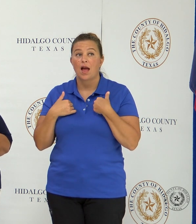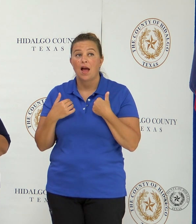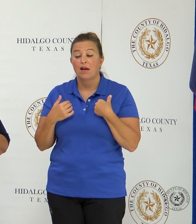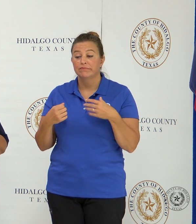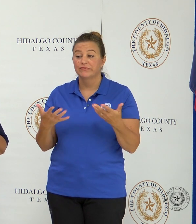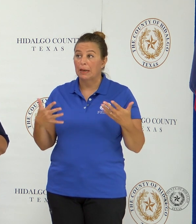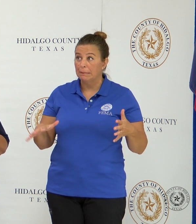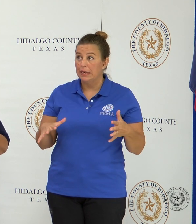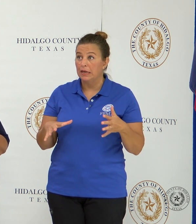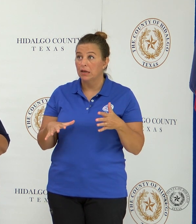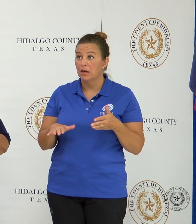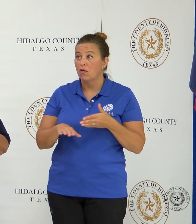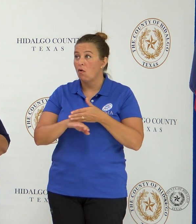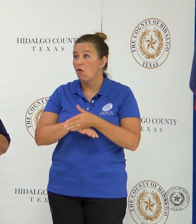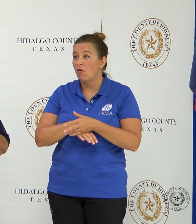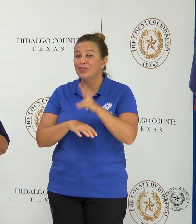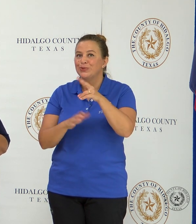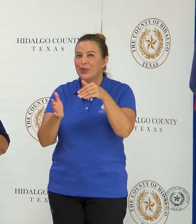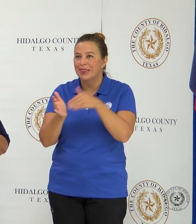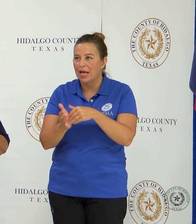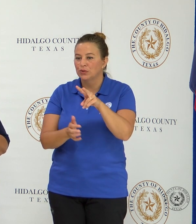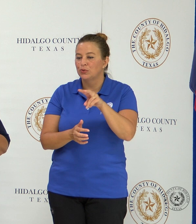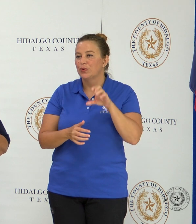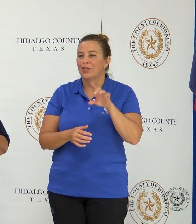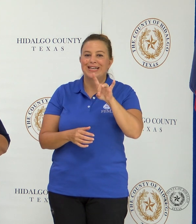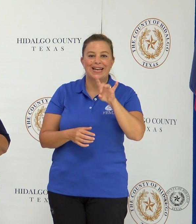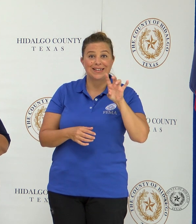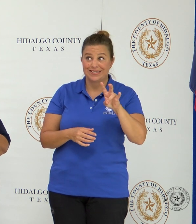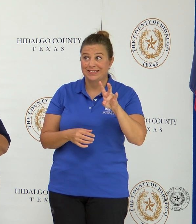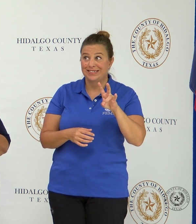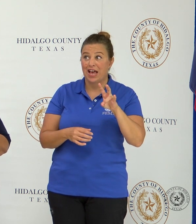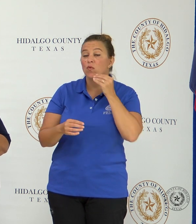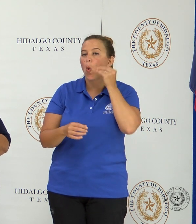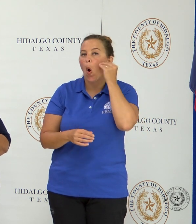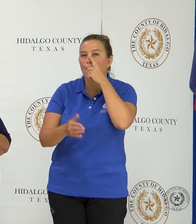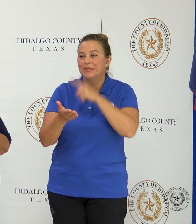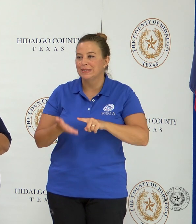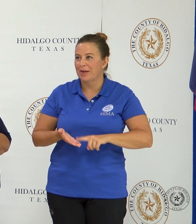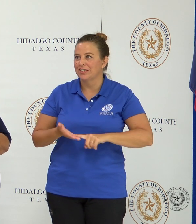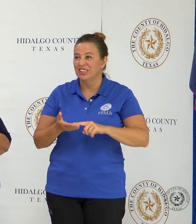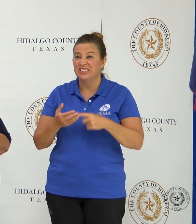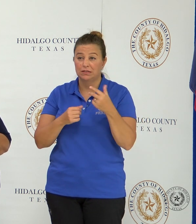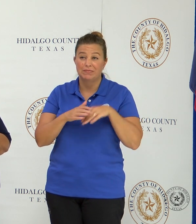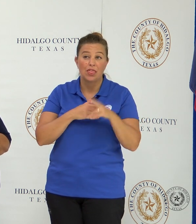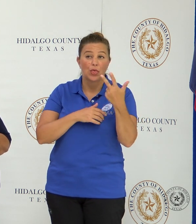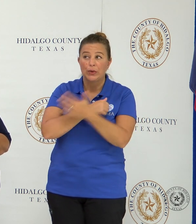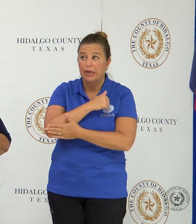completed more than 2,287 home inspections in the three counties.